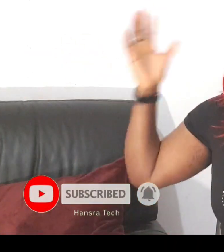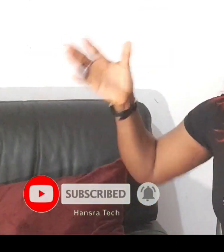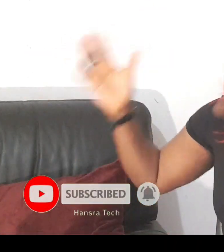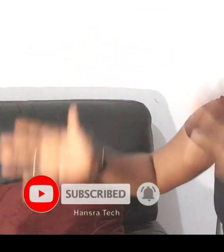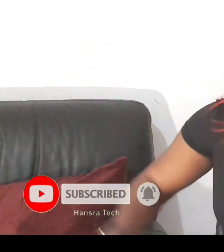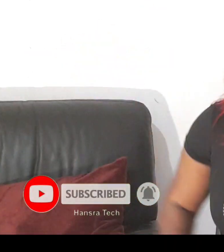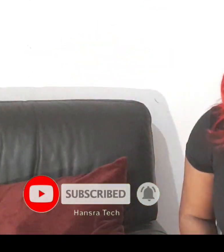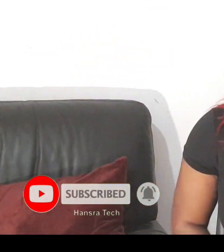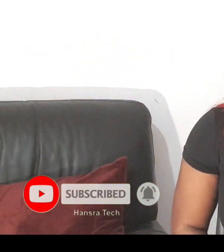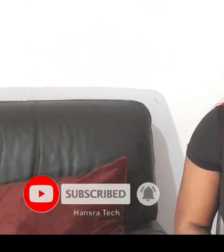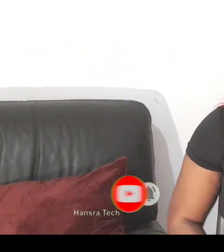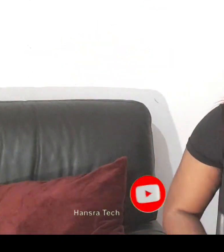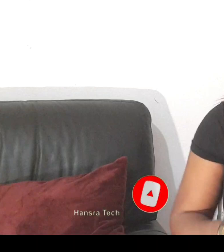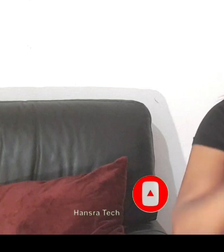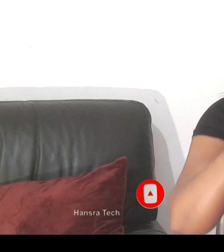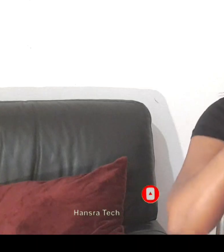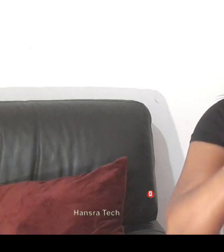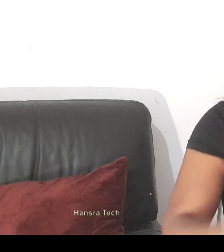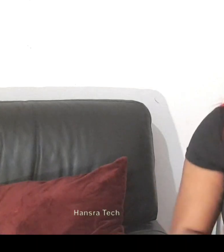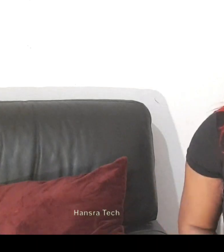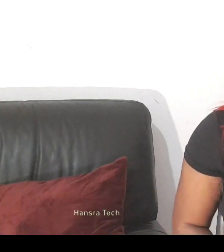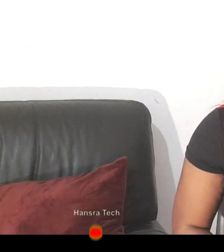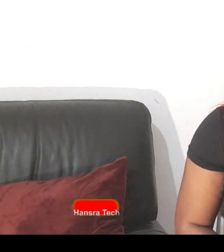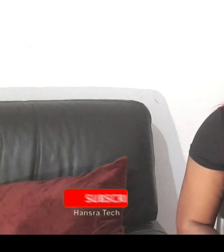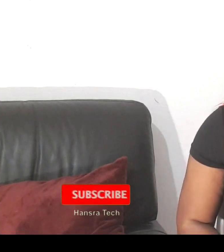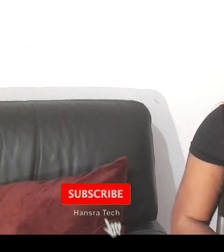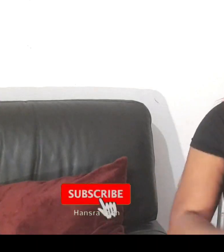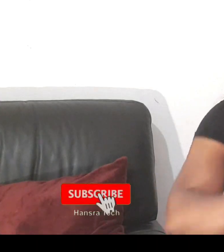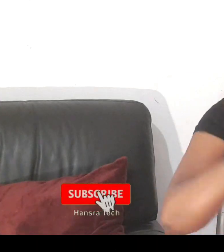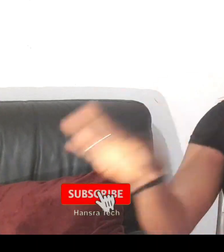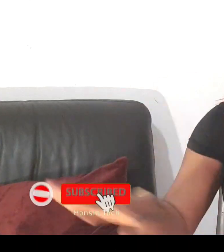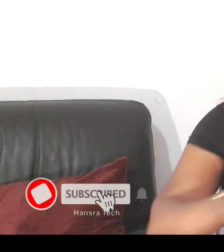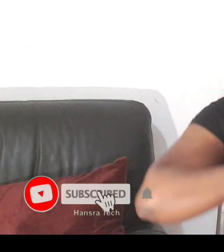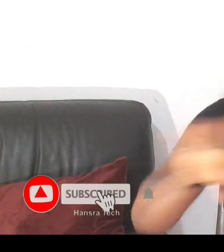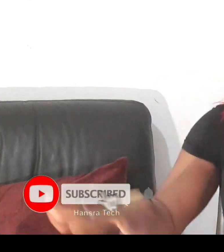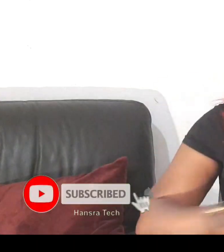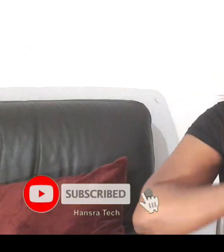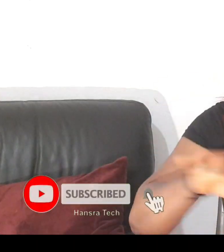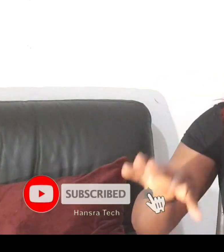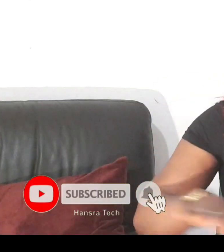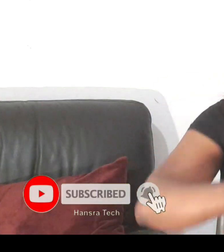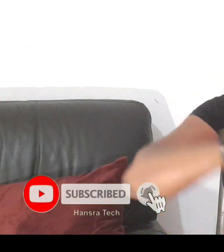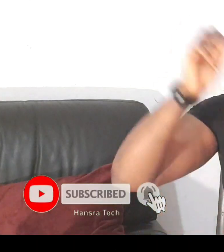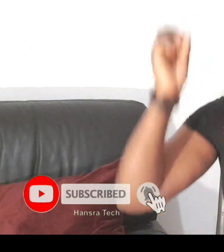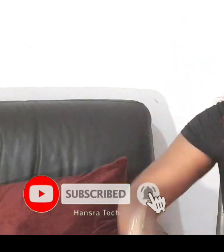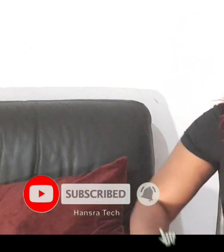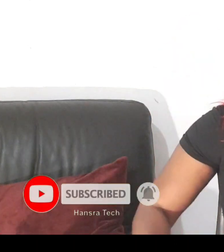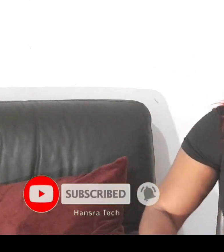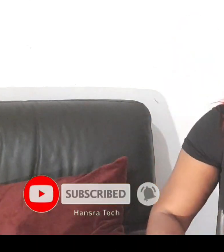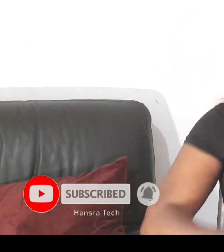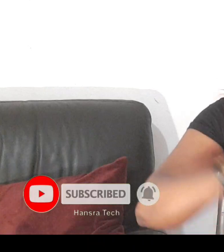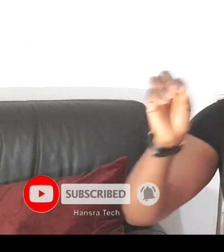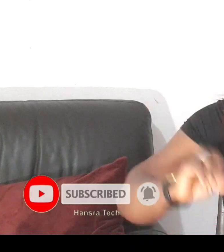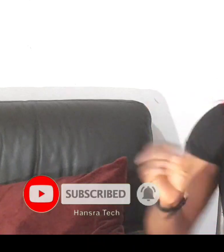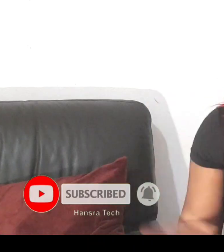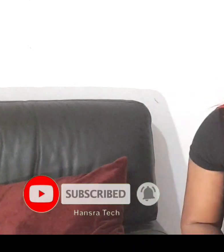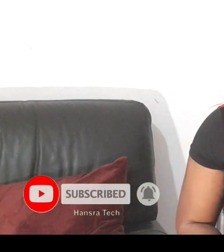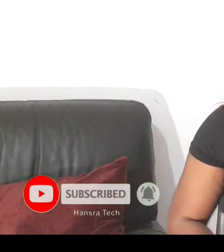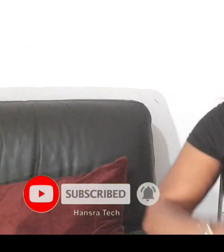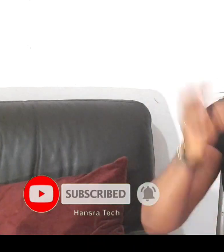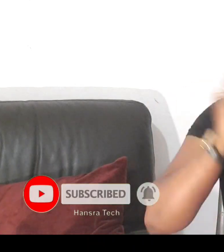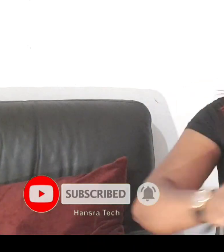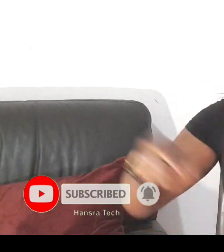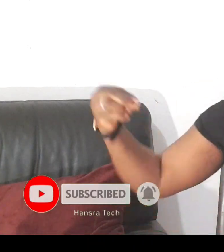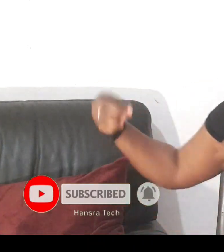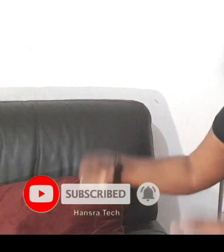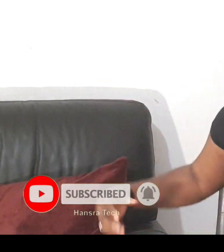with full street lights a guy just only one person there is no there is no country with there is no country that doesn't have big